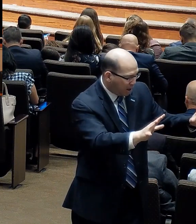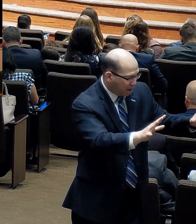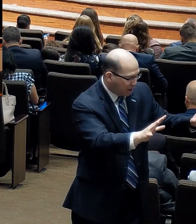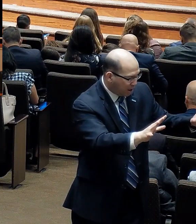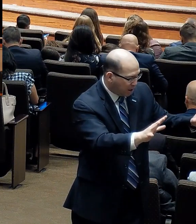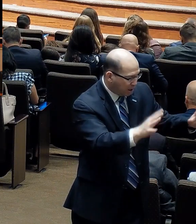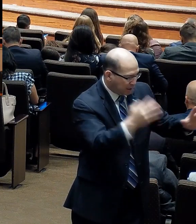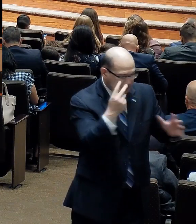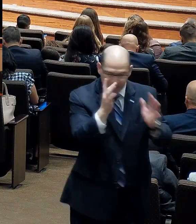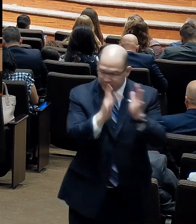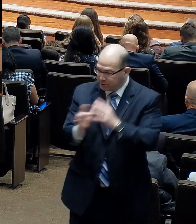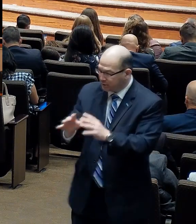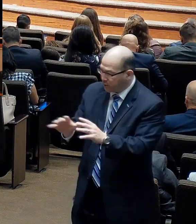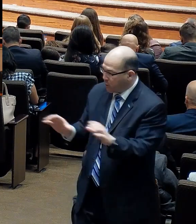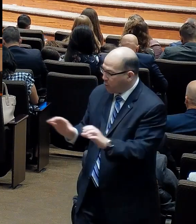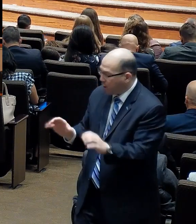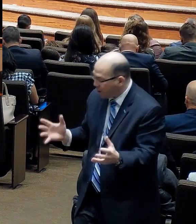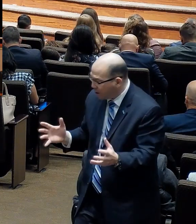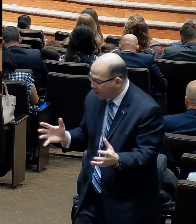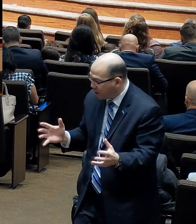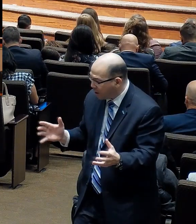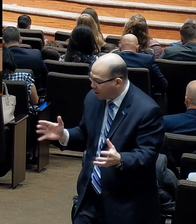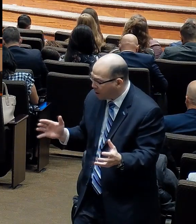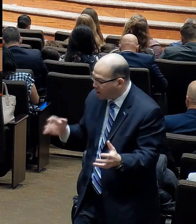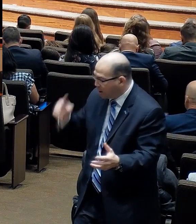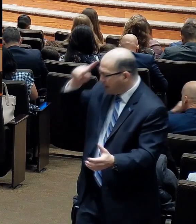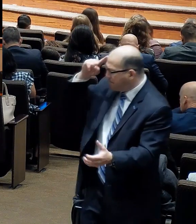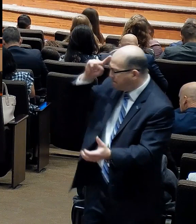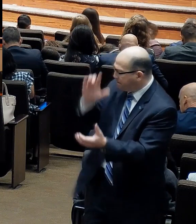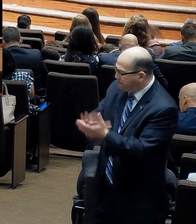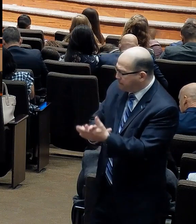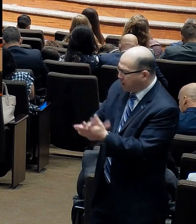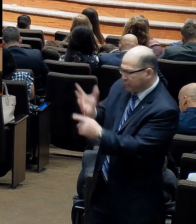What does it say they did? They believed on him.